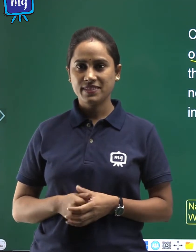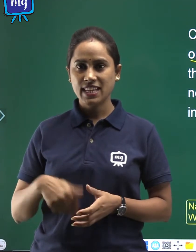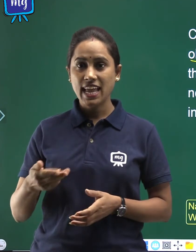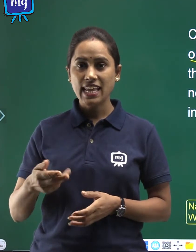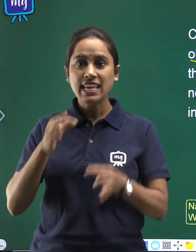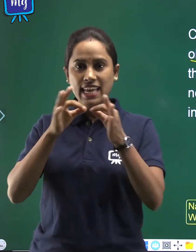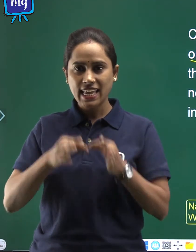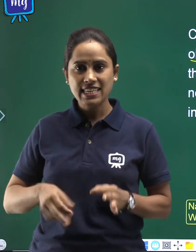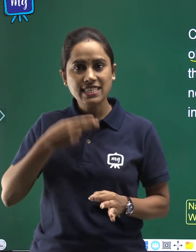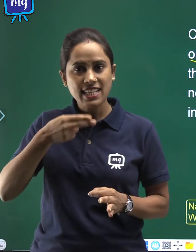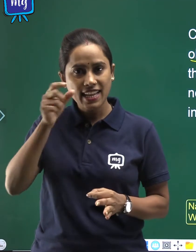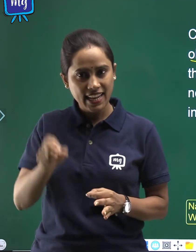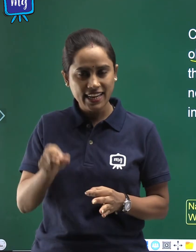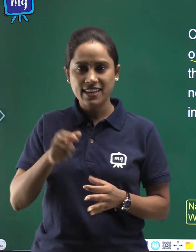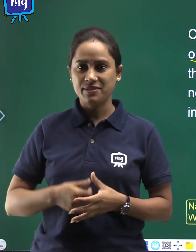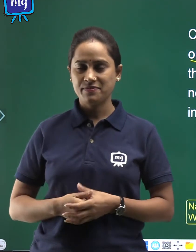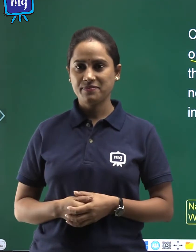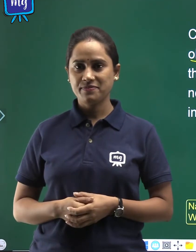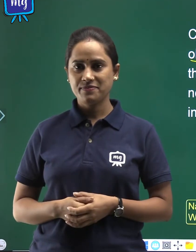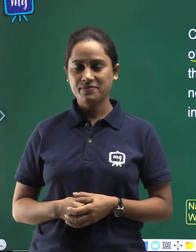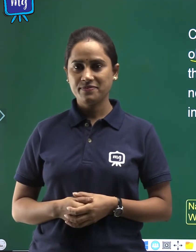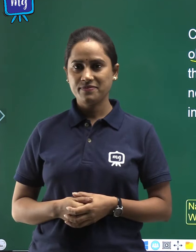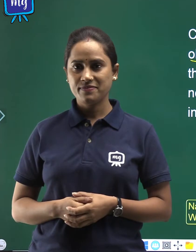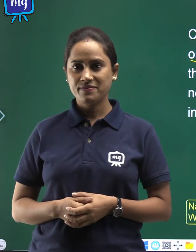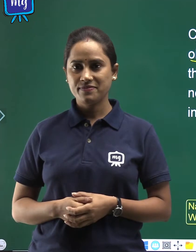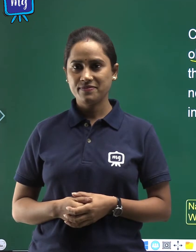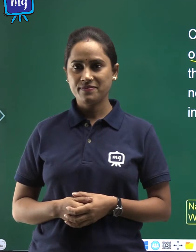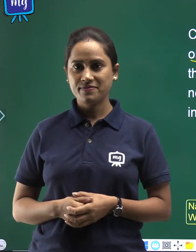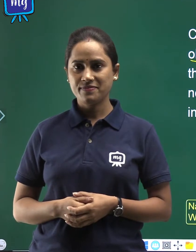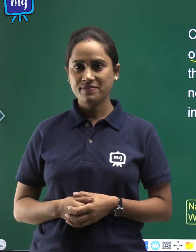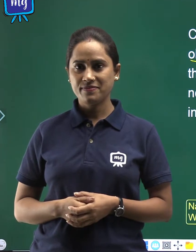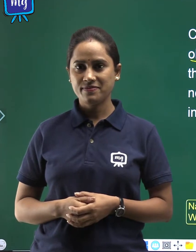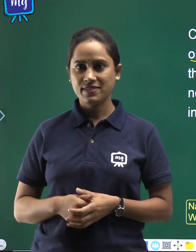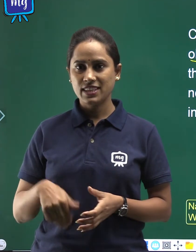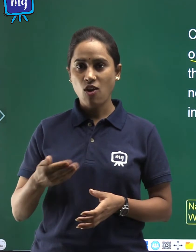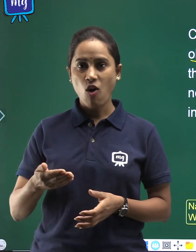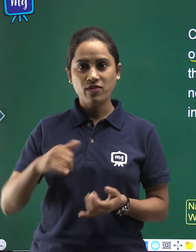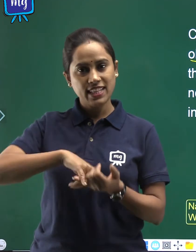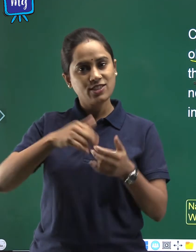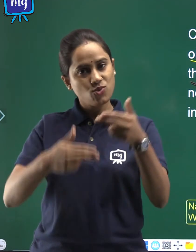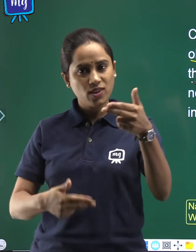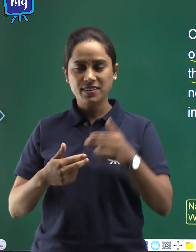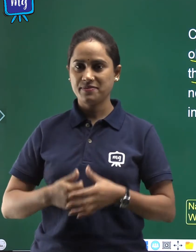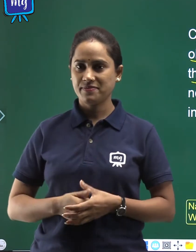the narrator of this story.